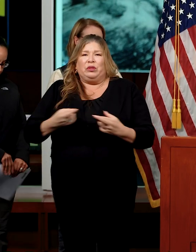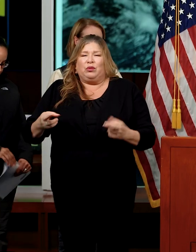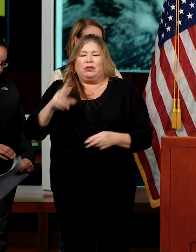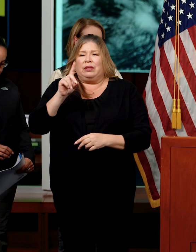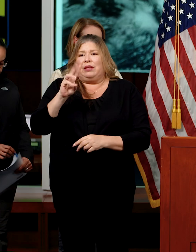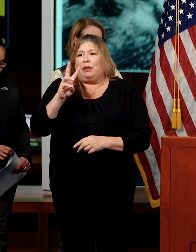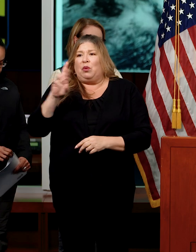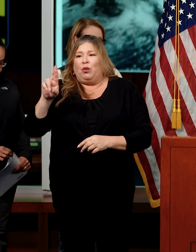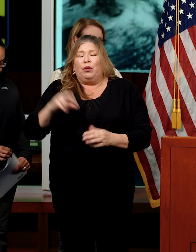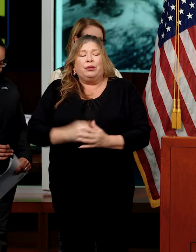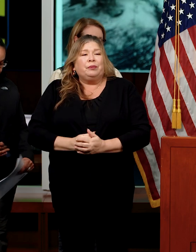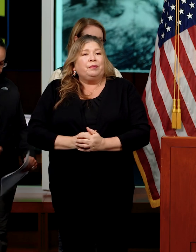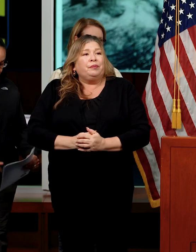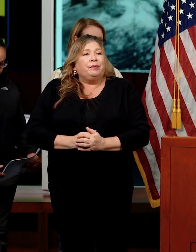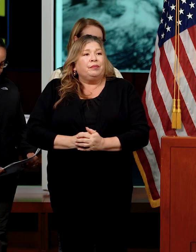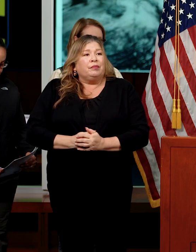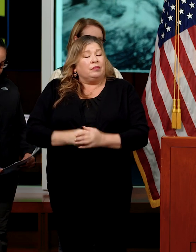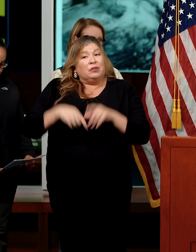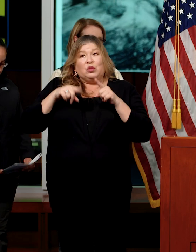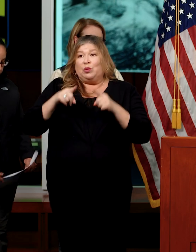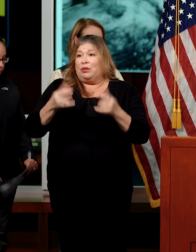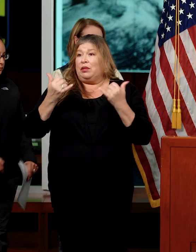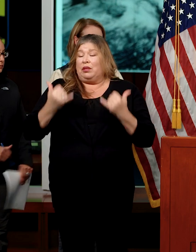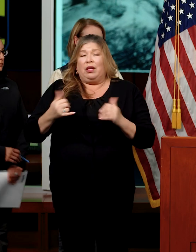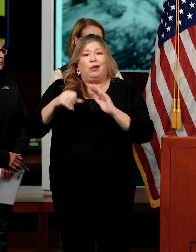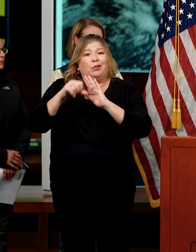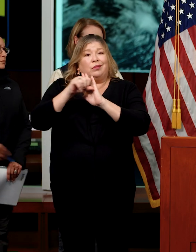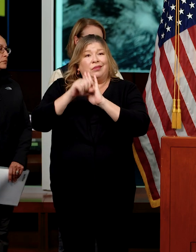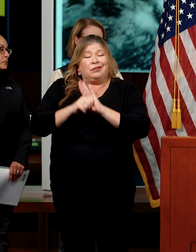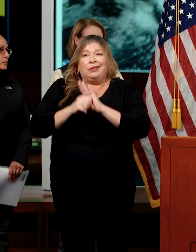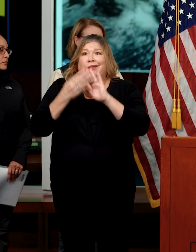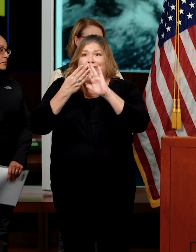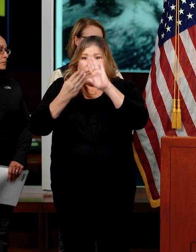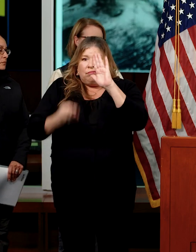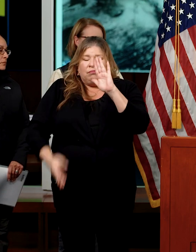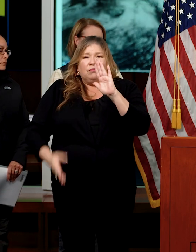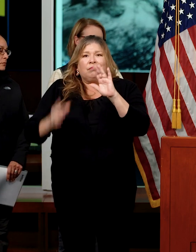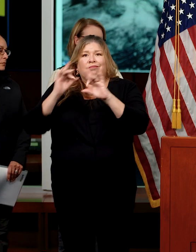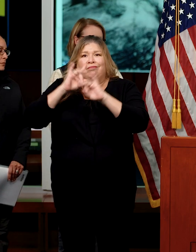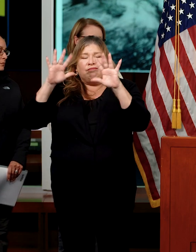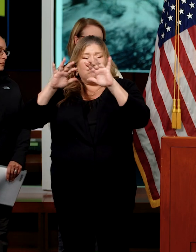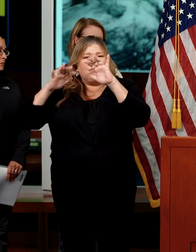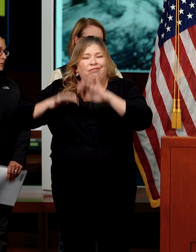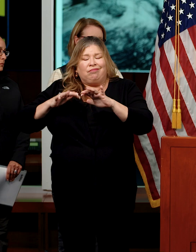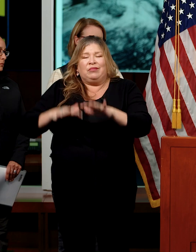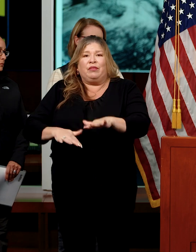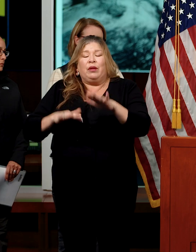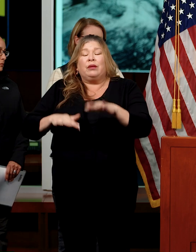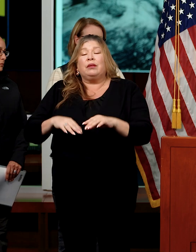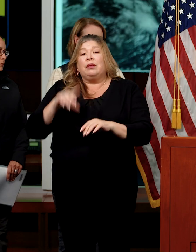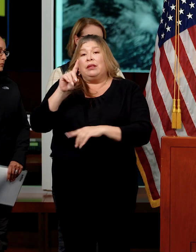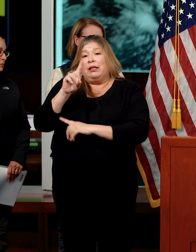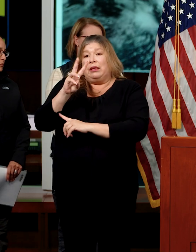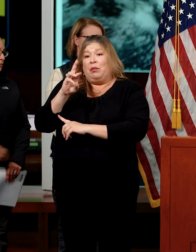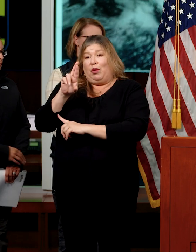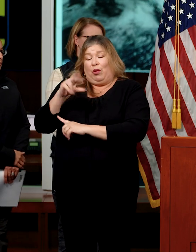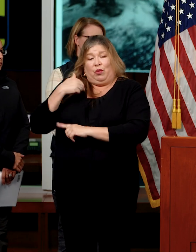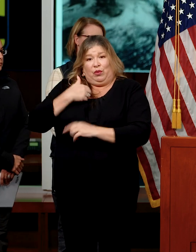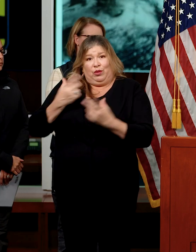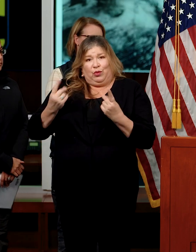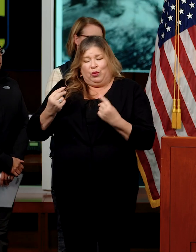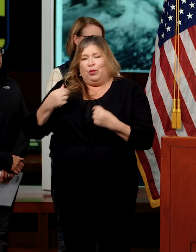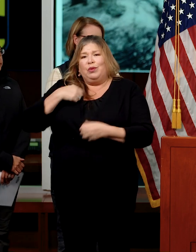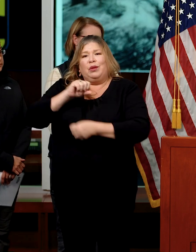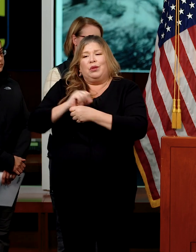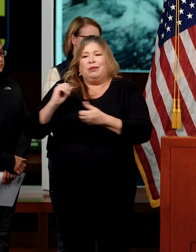our continued or during this continued statewide storm related emergency event, the Department of Water Resources is actively working with our